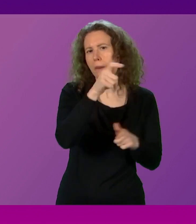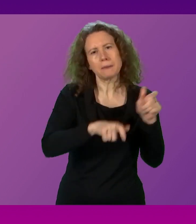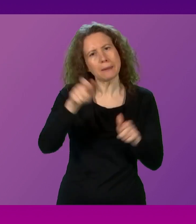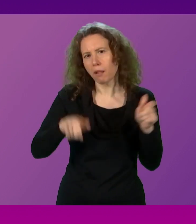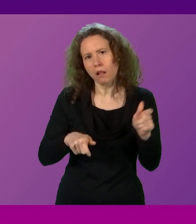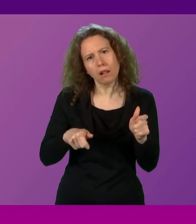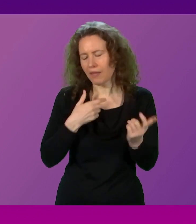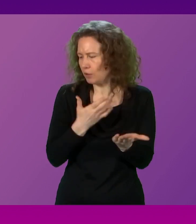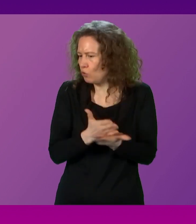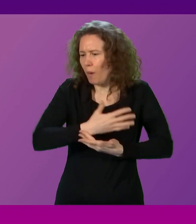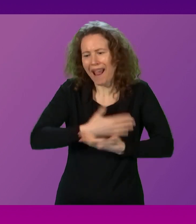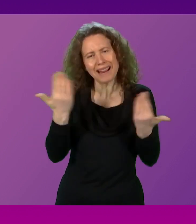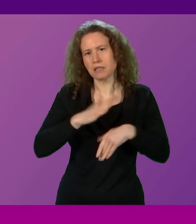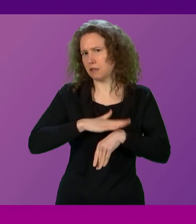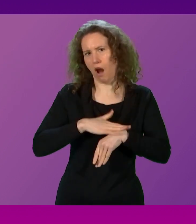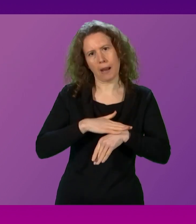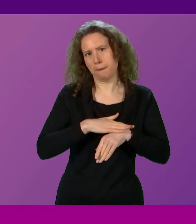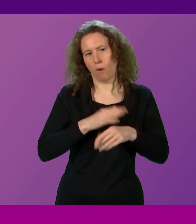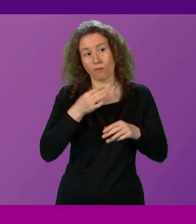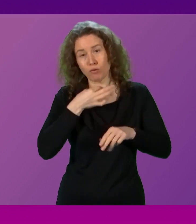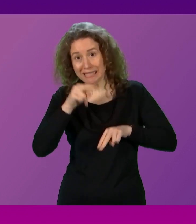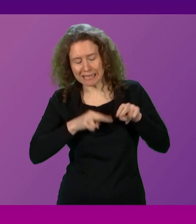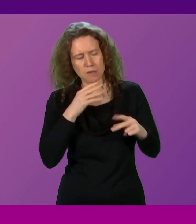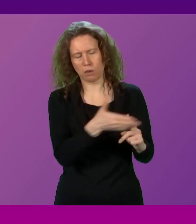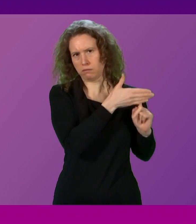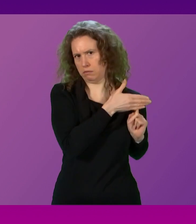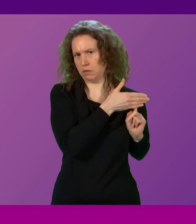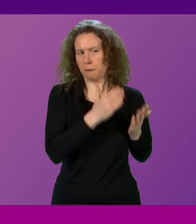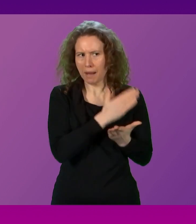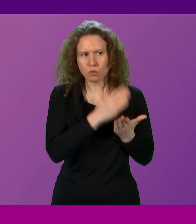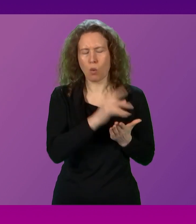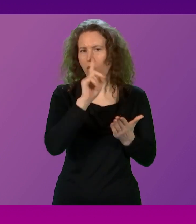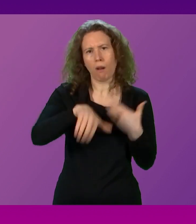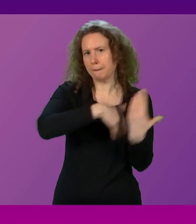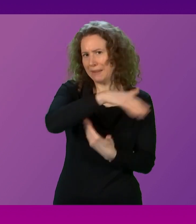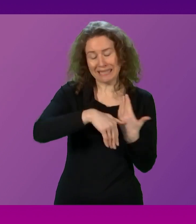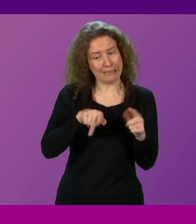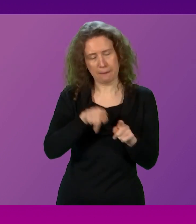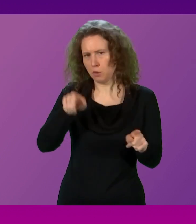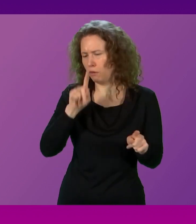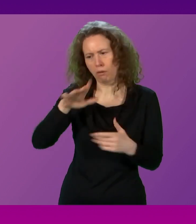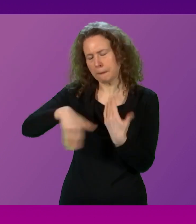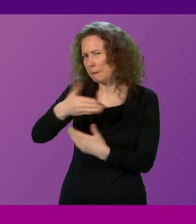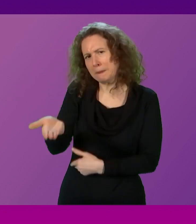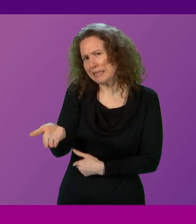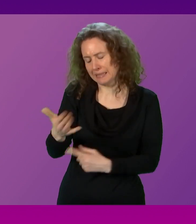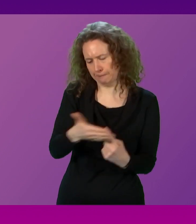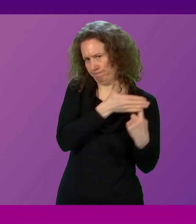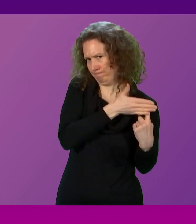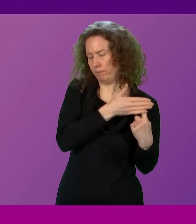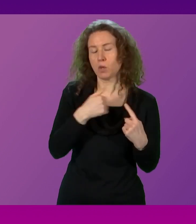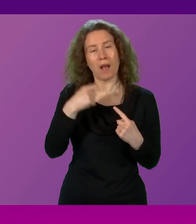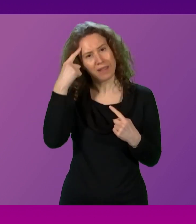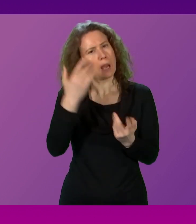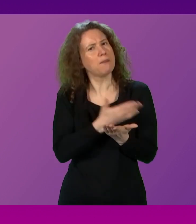during any period of risk assessment. So I think I'm being very clear to Parliament in light of public